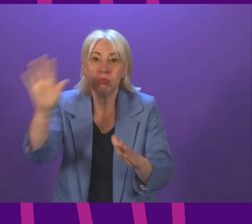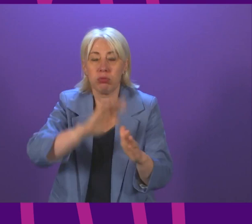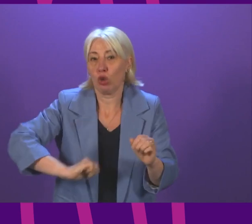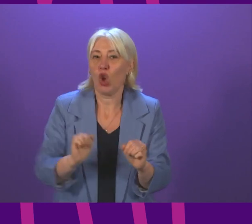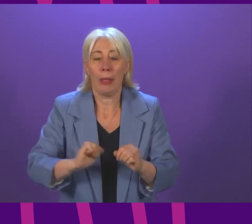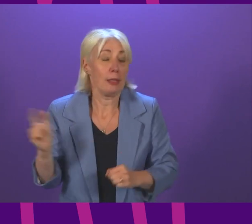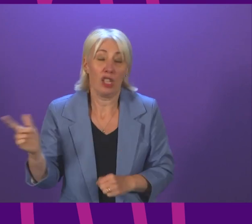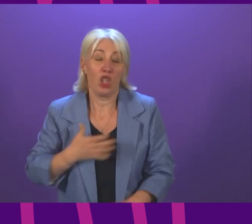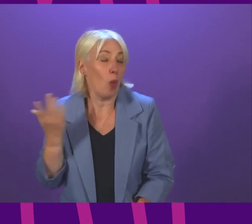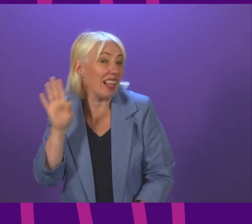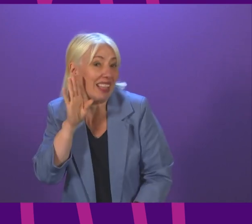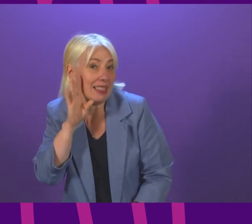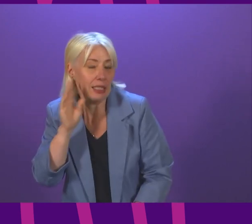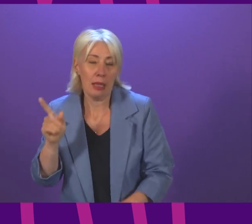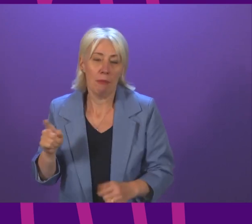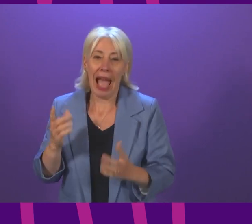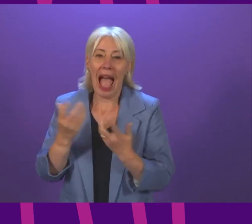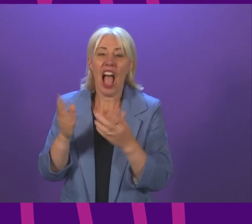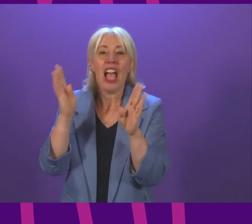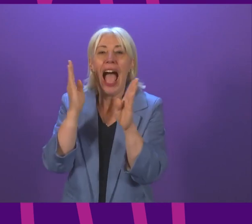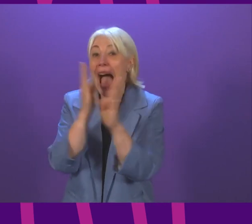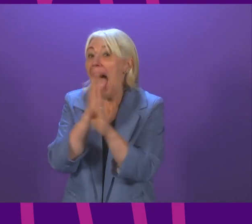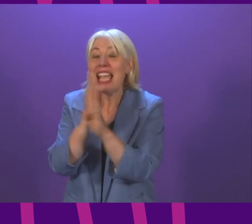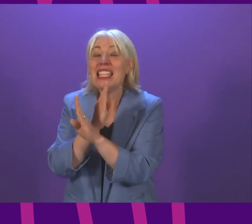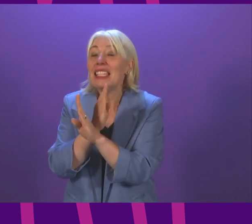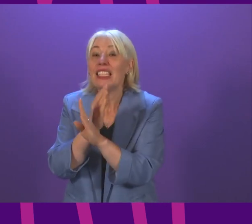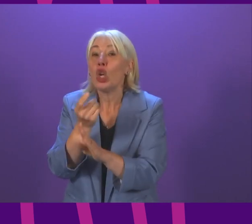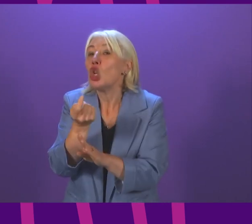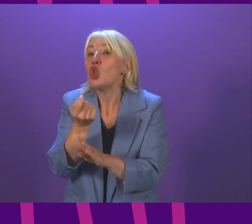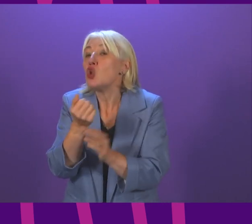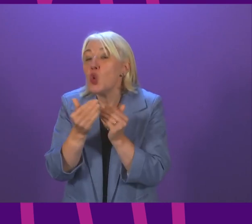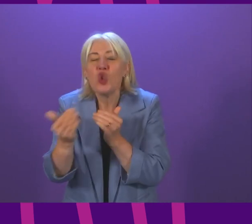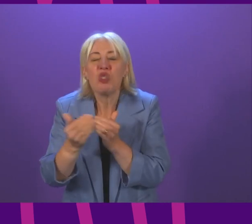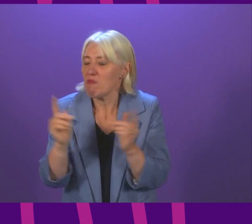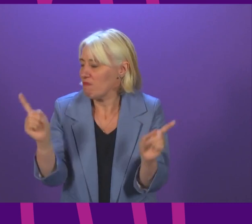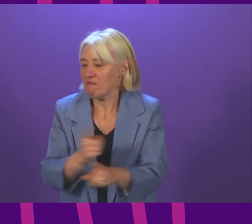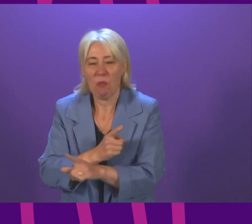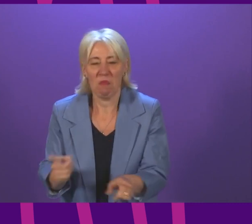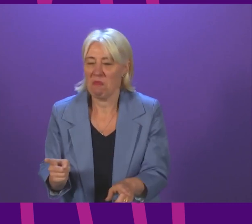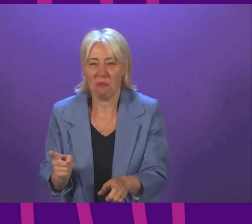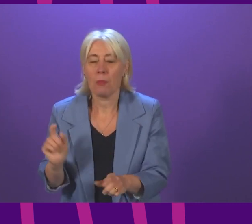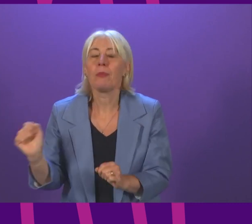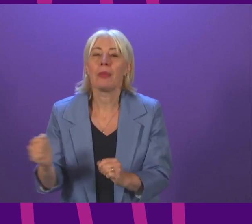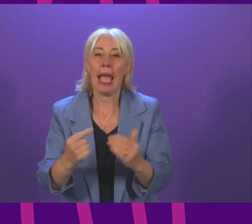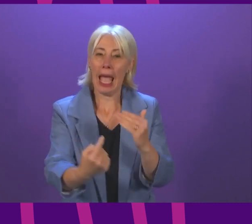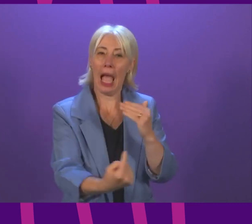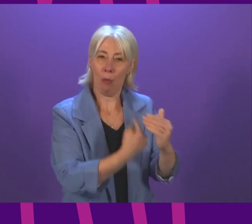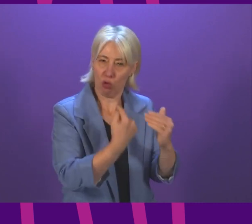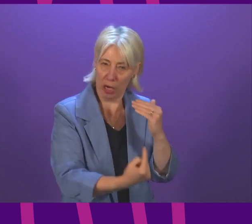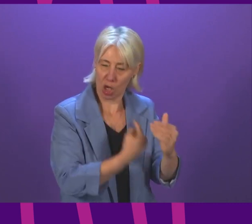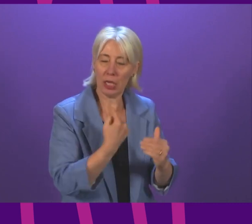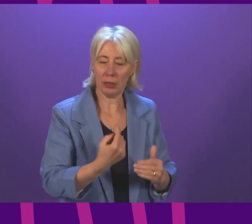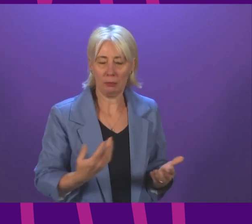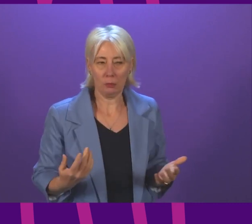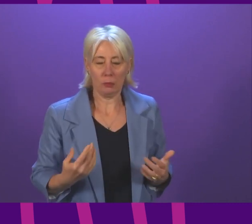Scotland but they will not be able to hide from that damage in the weeks and months to come on immigration in particular having